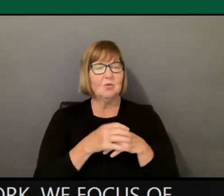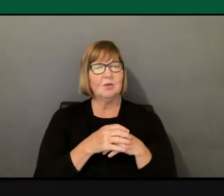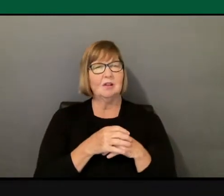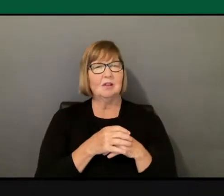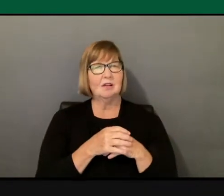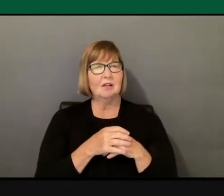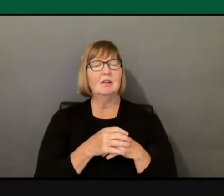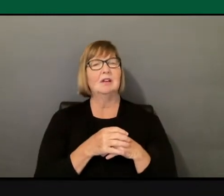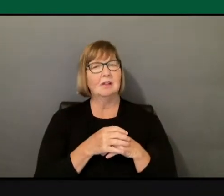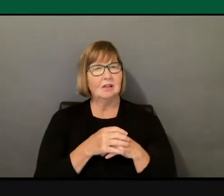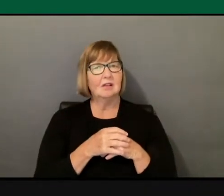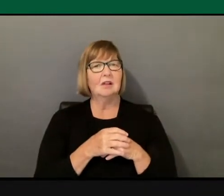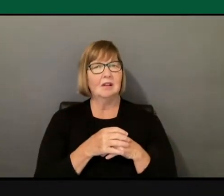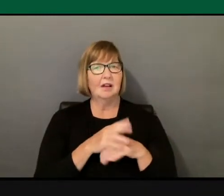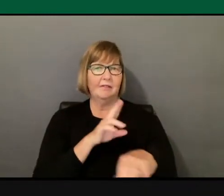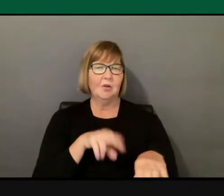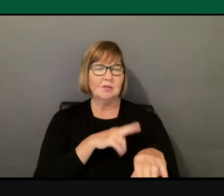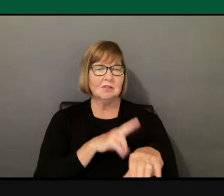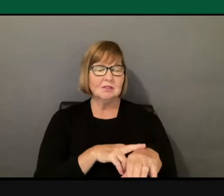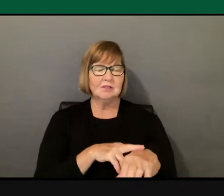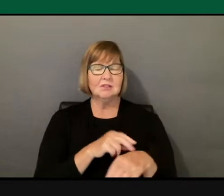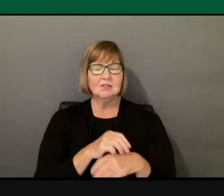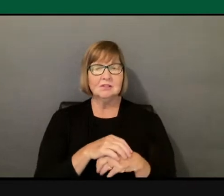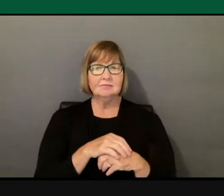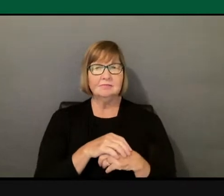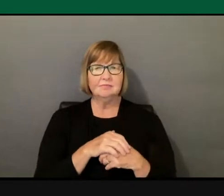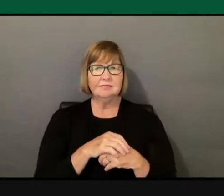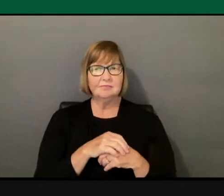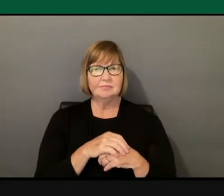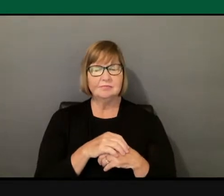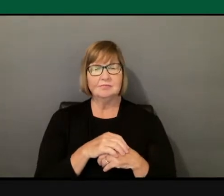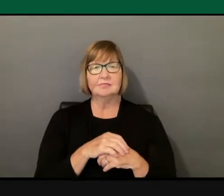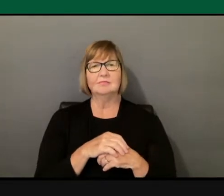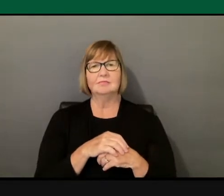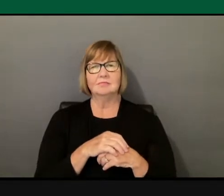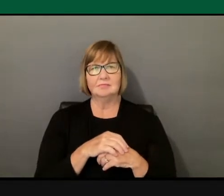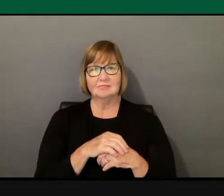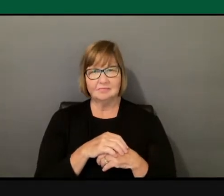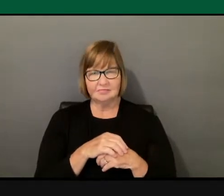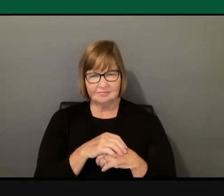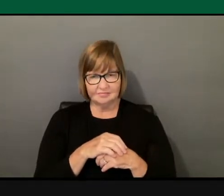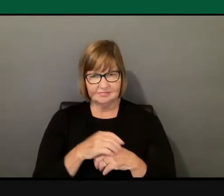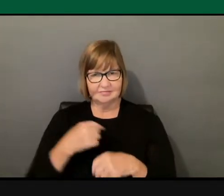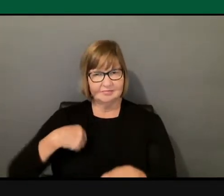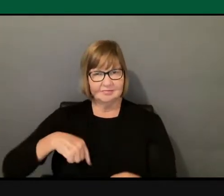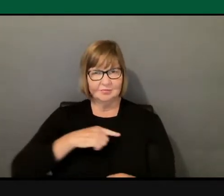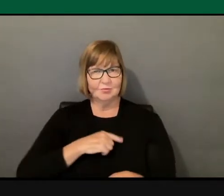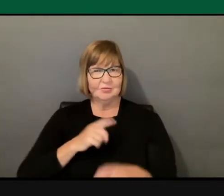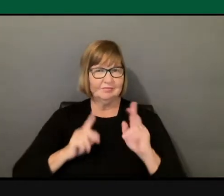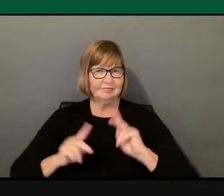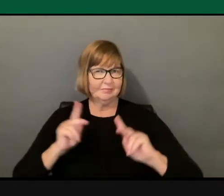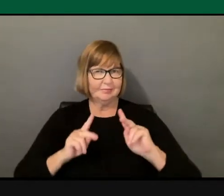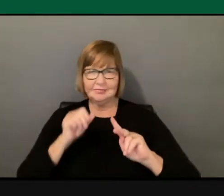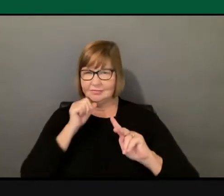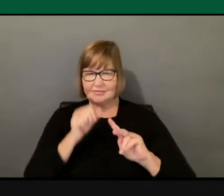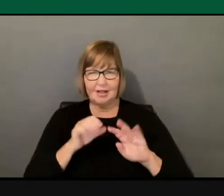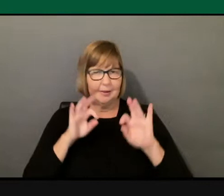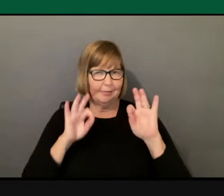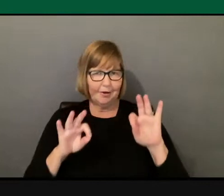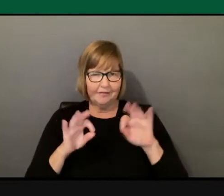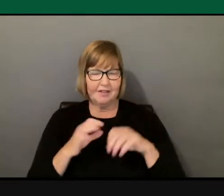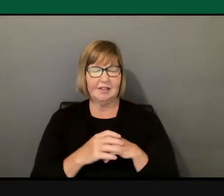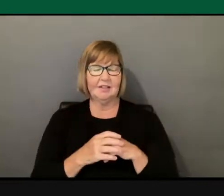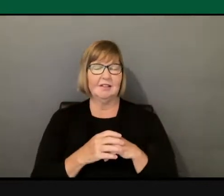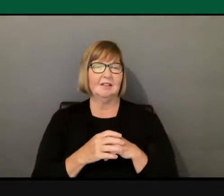to understand that as human beings, we're imperfect. We have a lot of biases